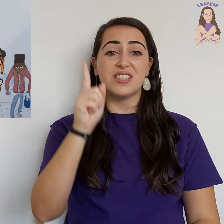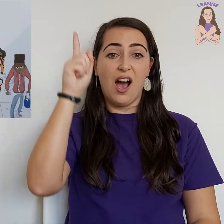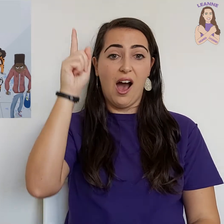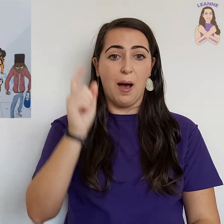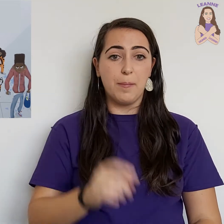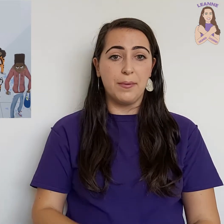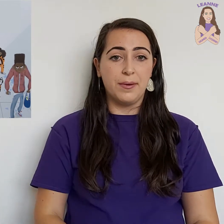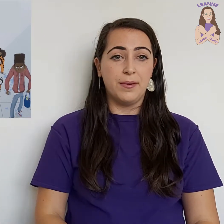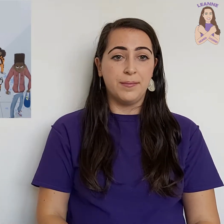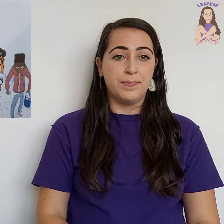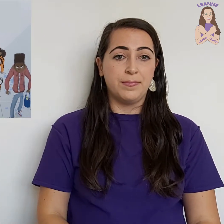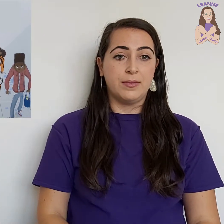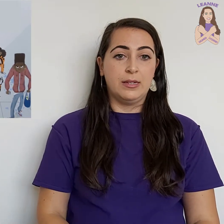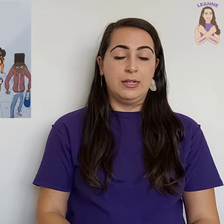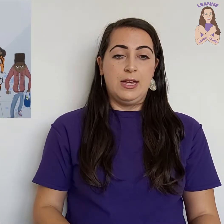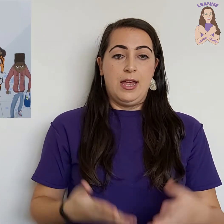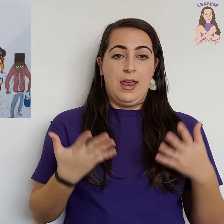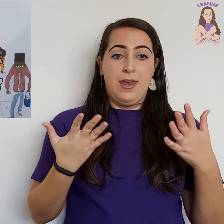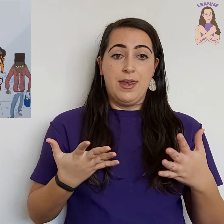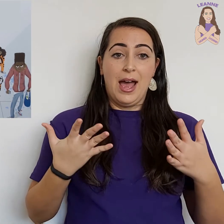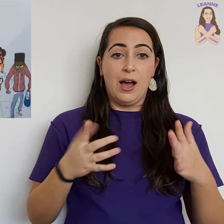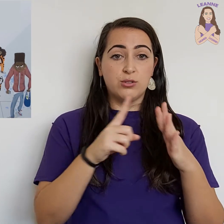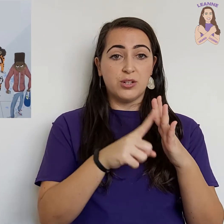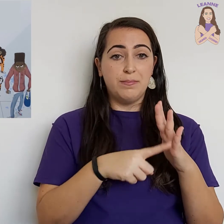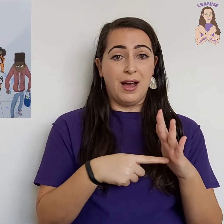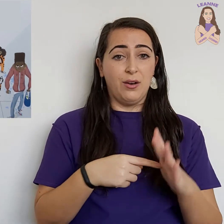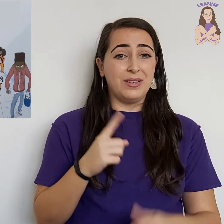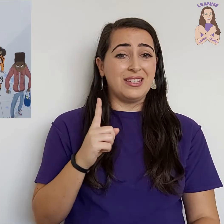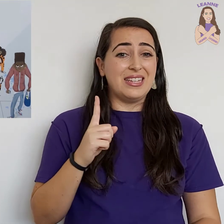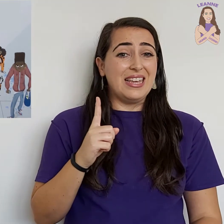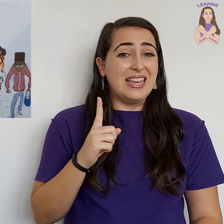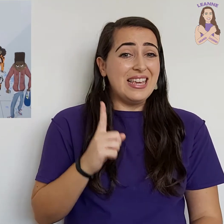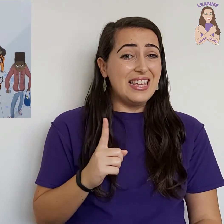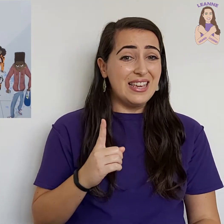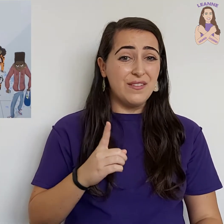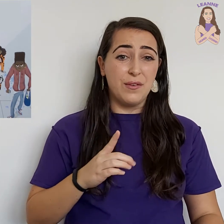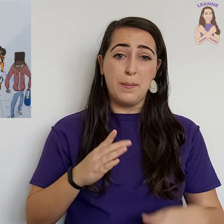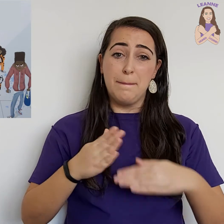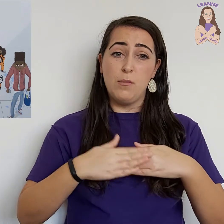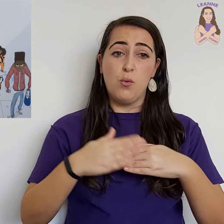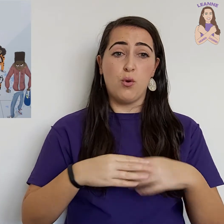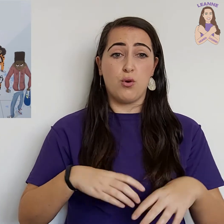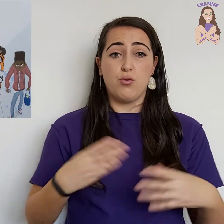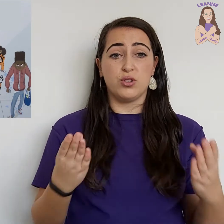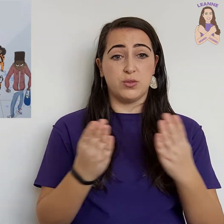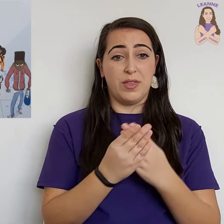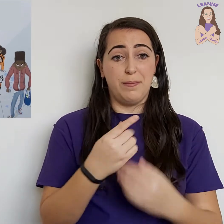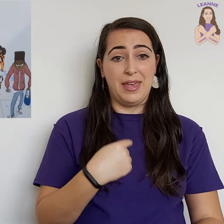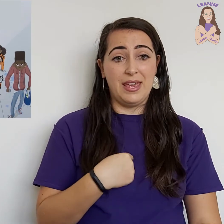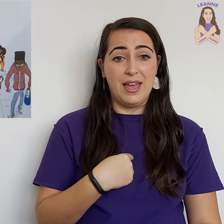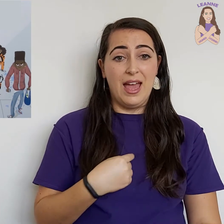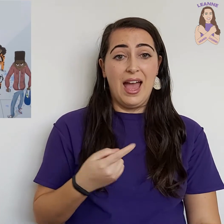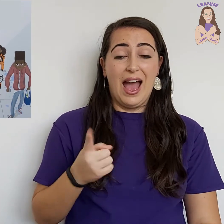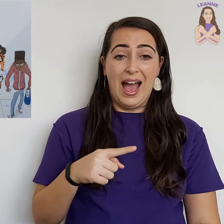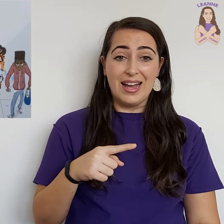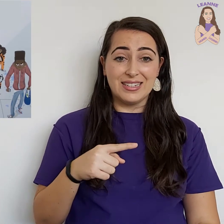up. Now Jamal is even more cross with me and